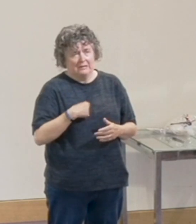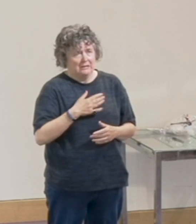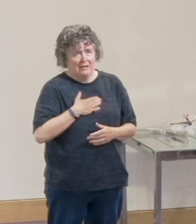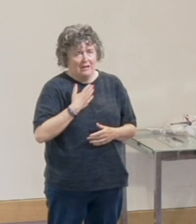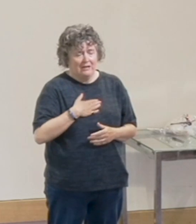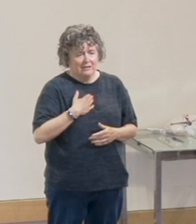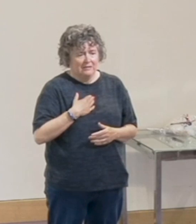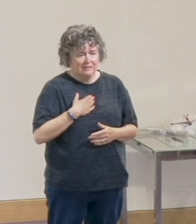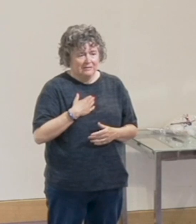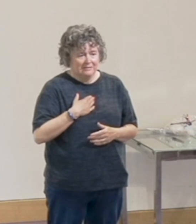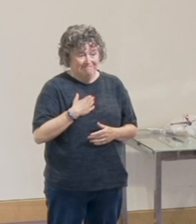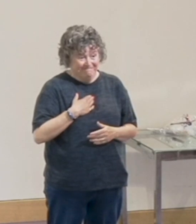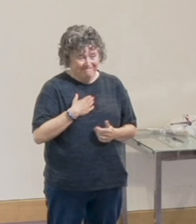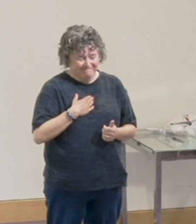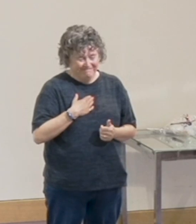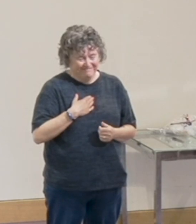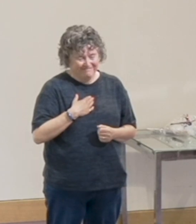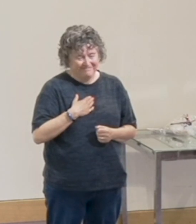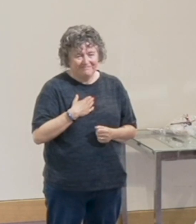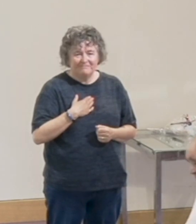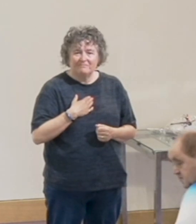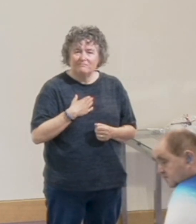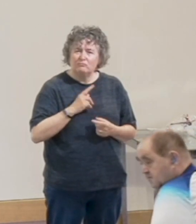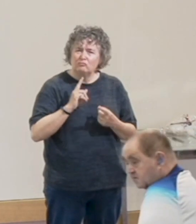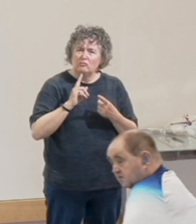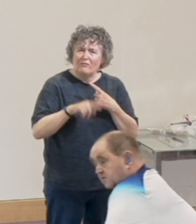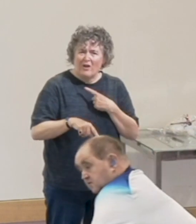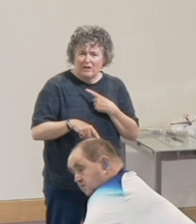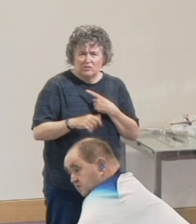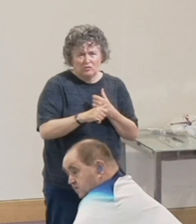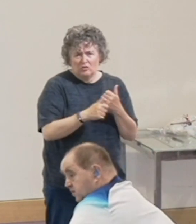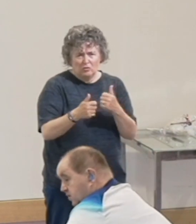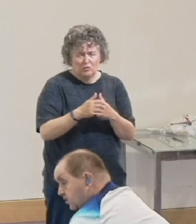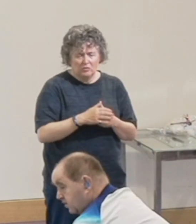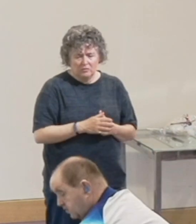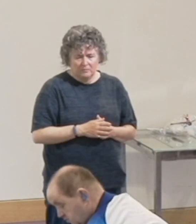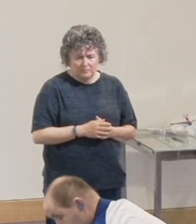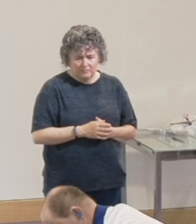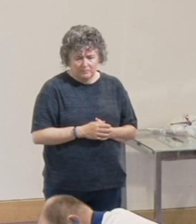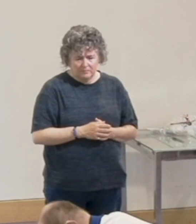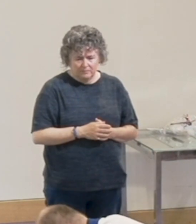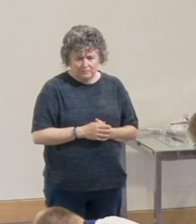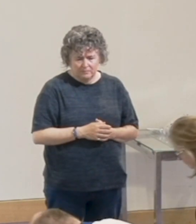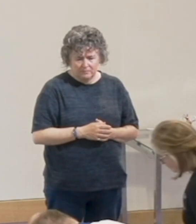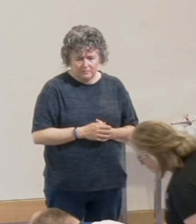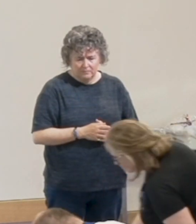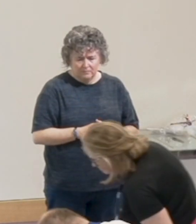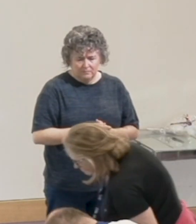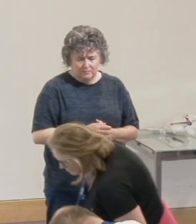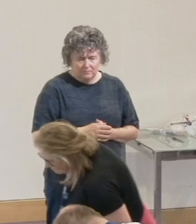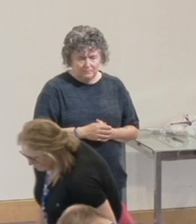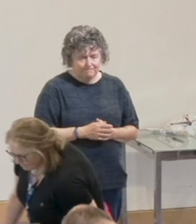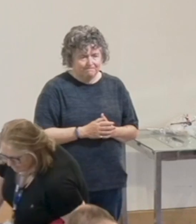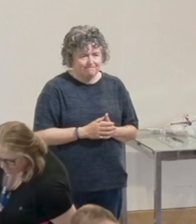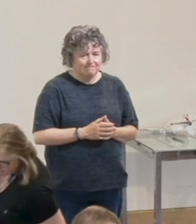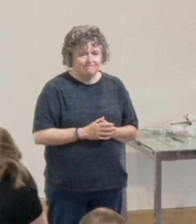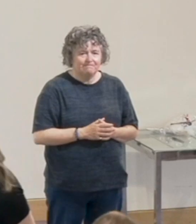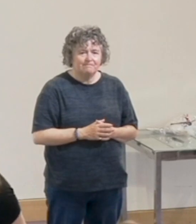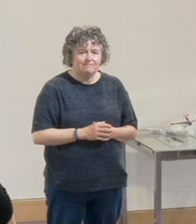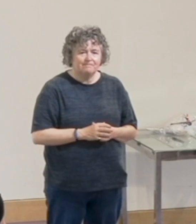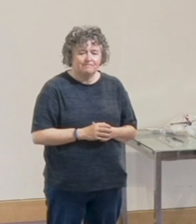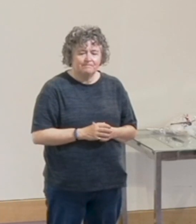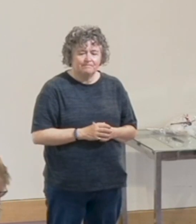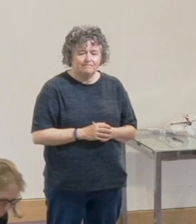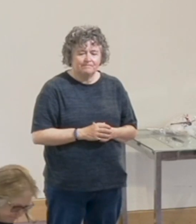Because if you upset him, boy, would he know how to upset you. And he wouldn't get mad, but he did, in his view,